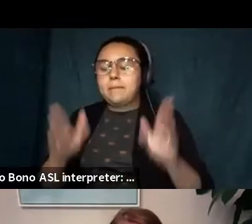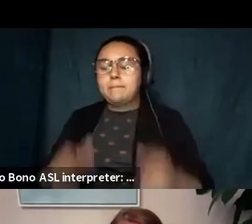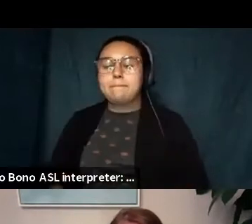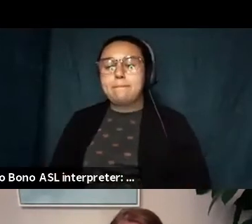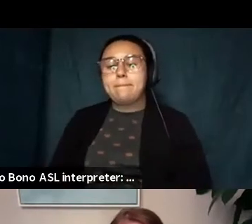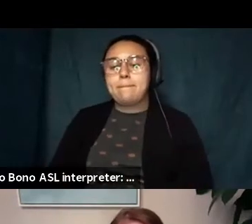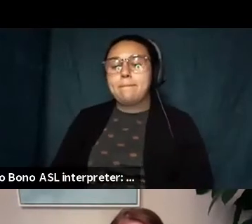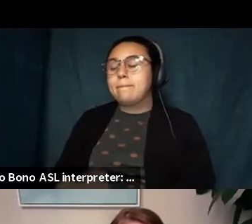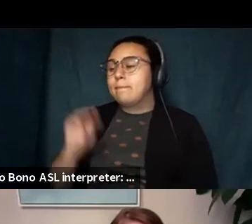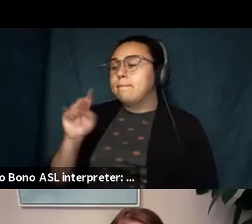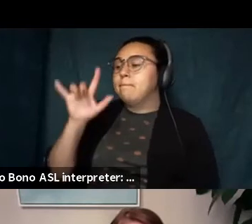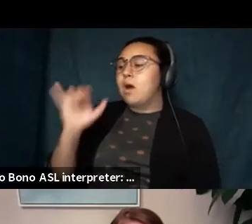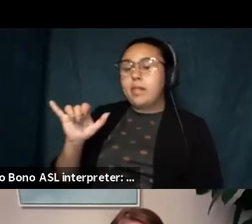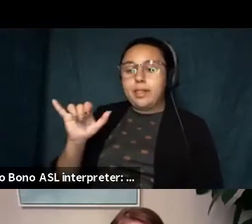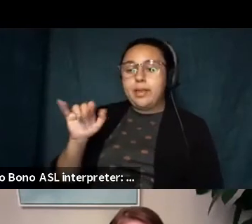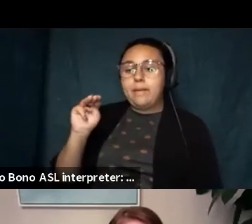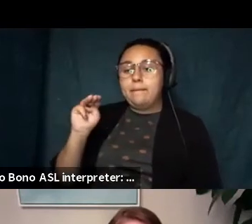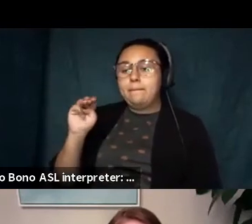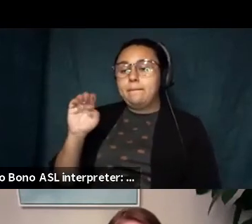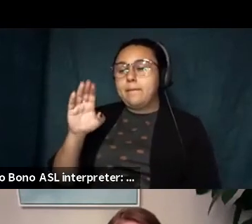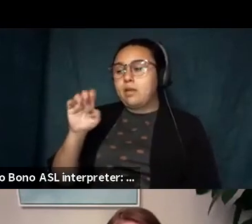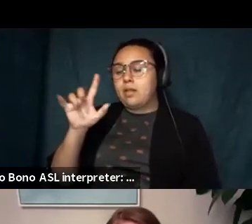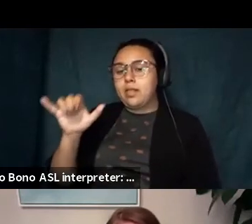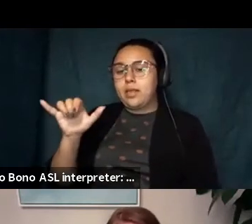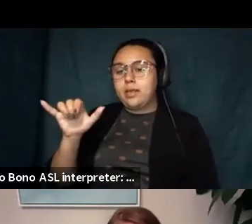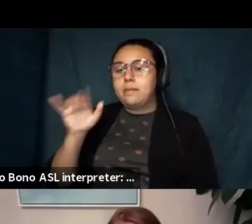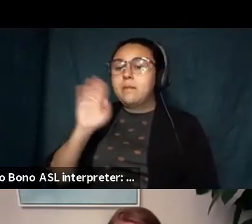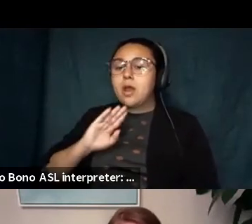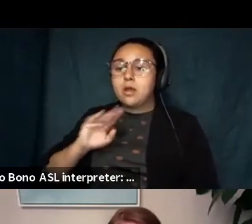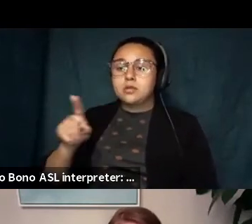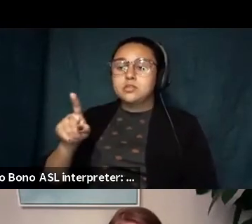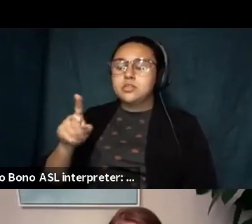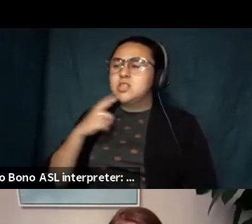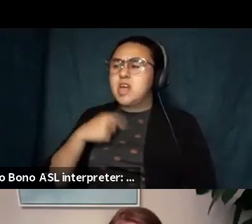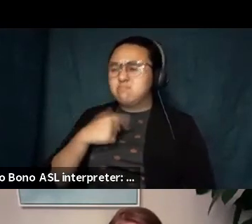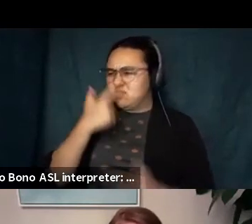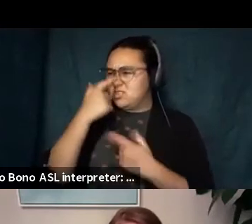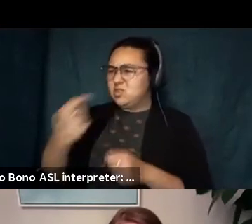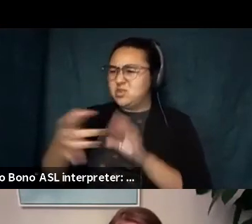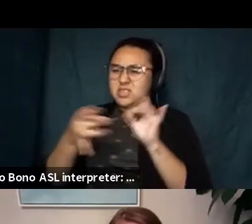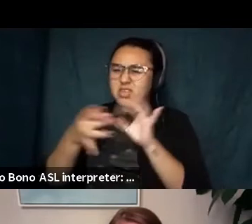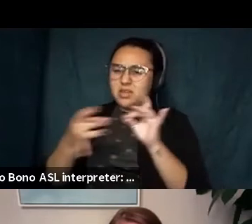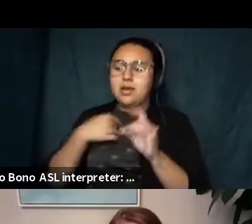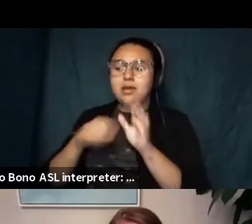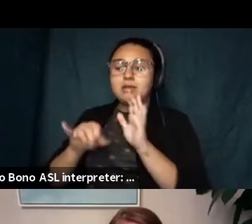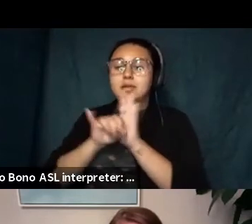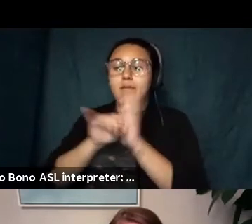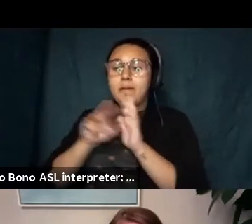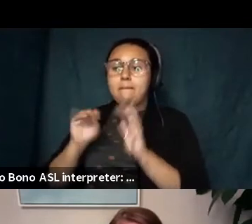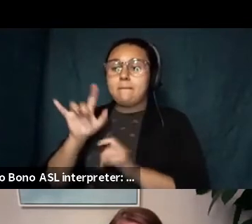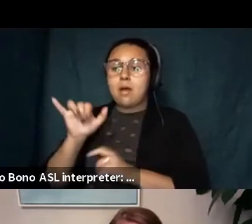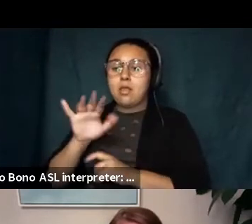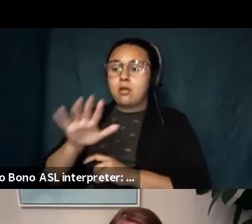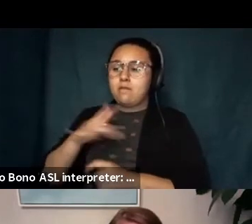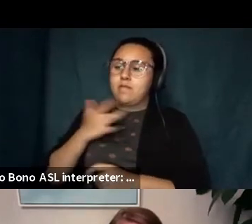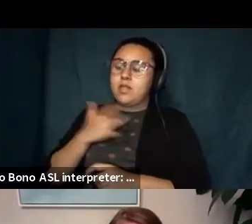yeah it's interesting to to hear you all talk about this and i really identify with with molly's um you know sort of feeling